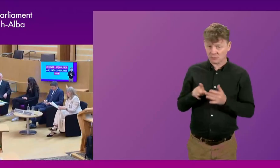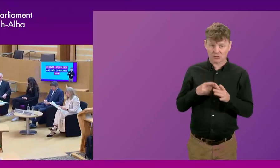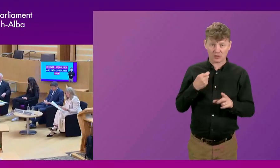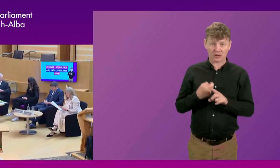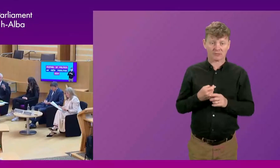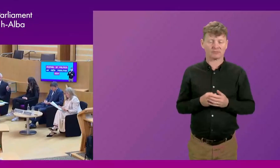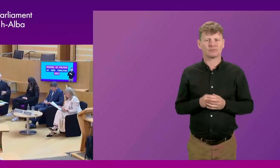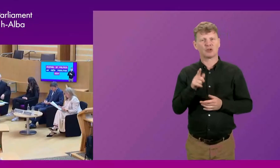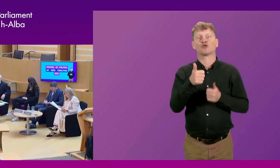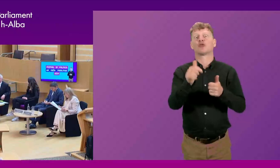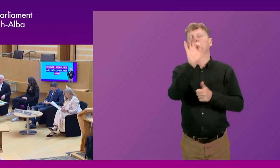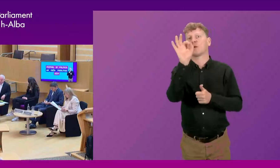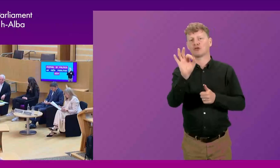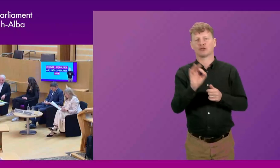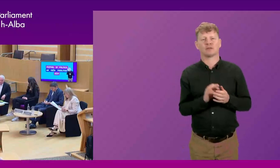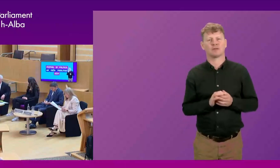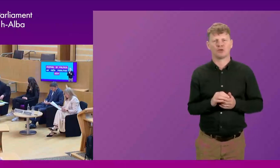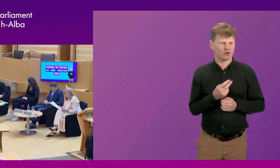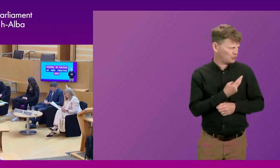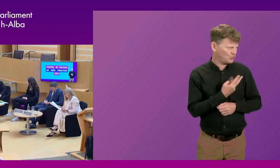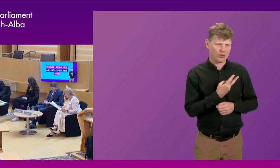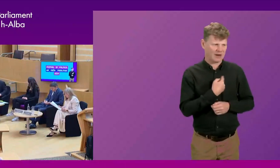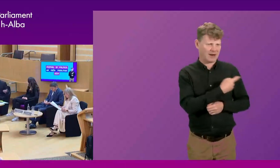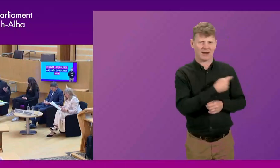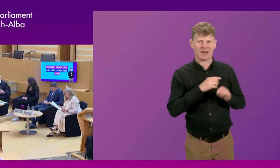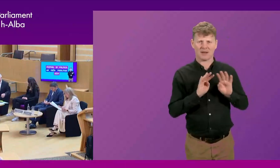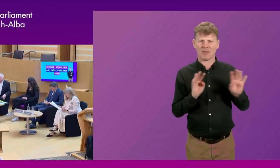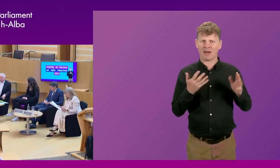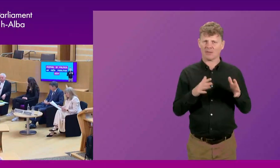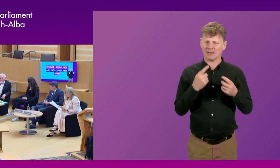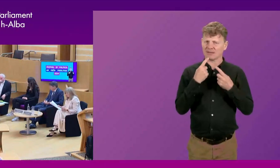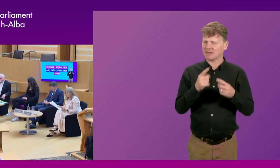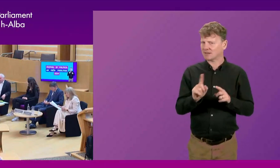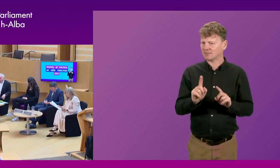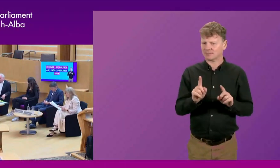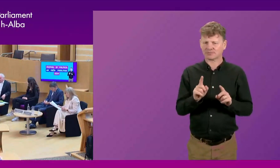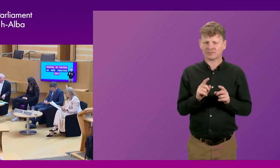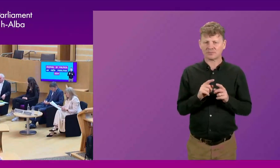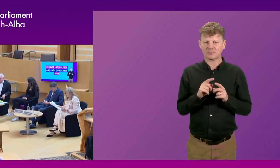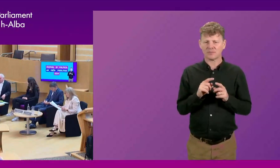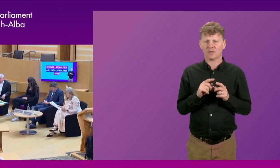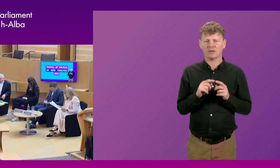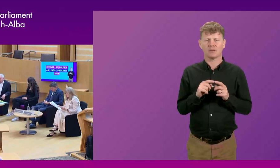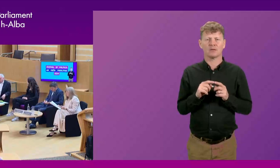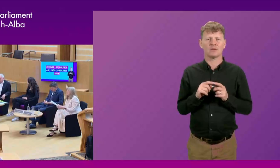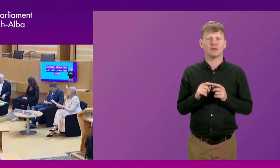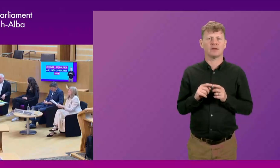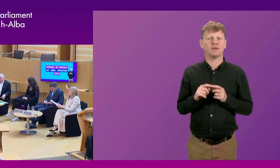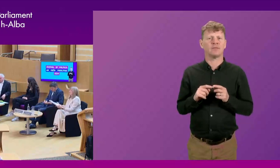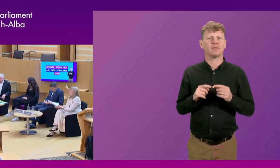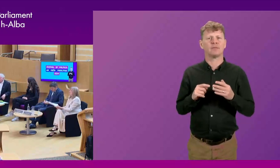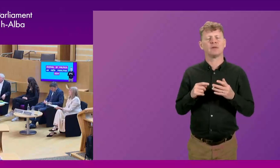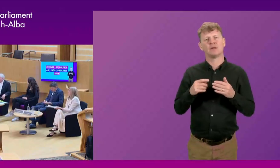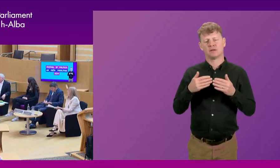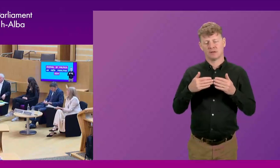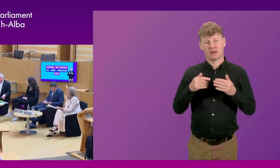Great question. Two or three of the panelists have said, I think, that one of the next phases of the work